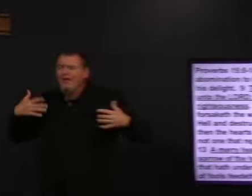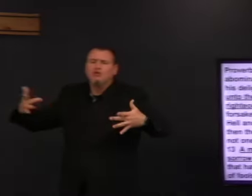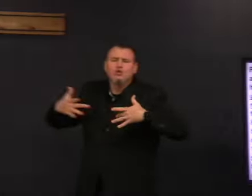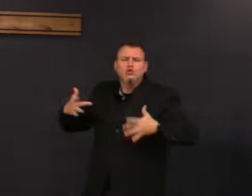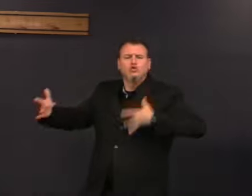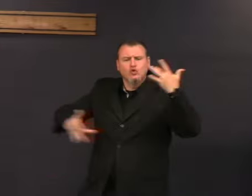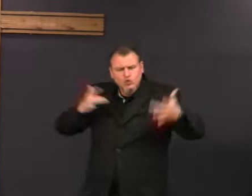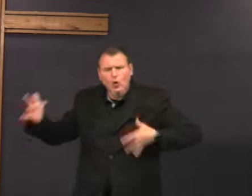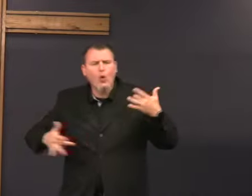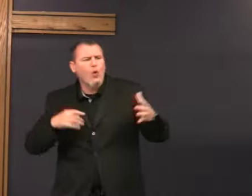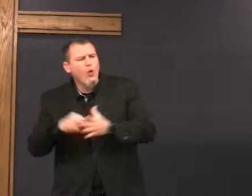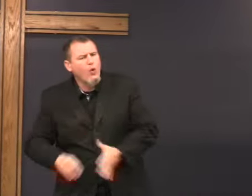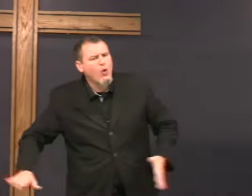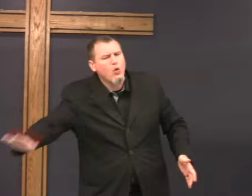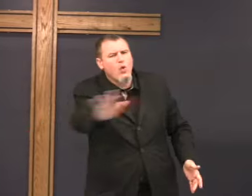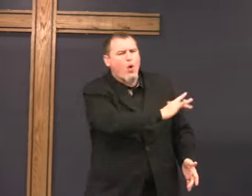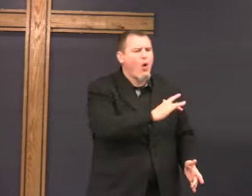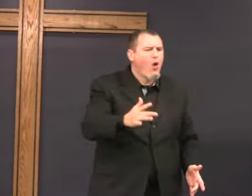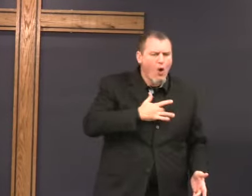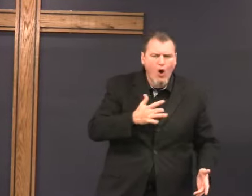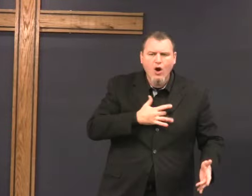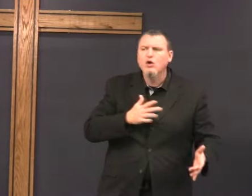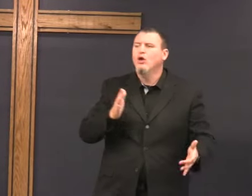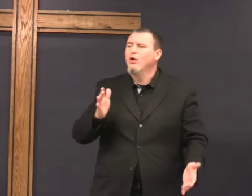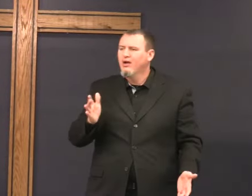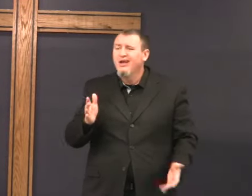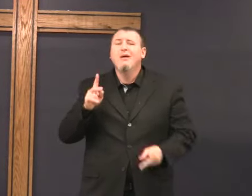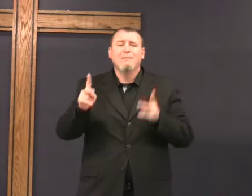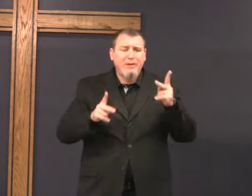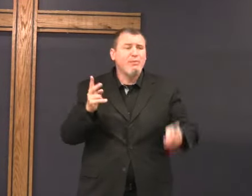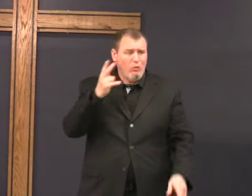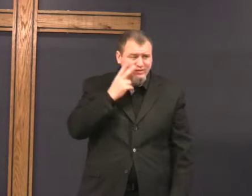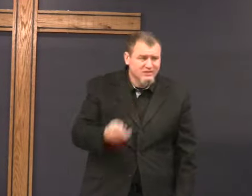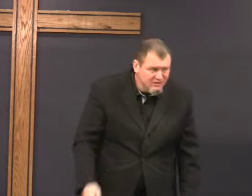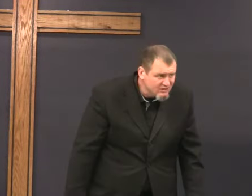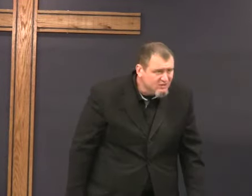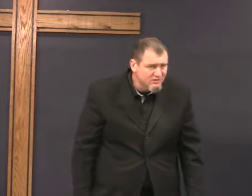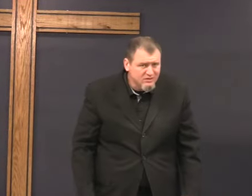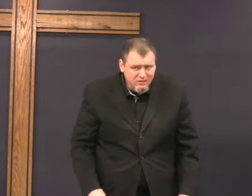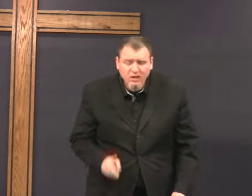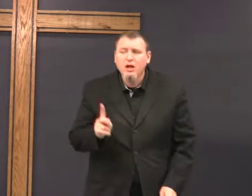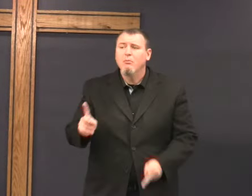when you have joy in your heart people can see it